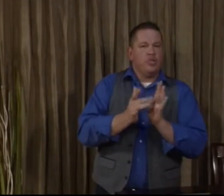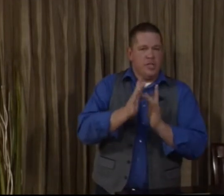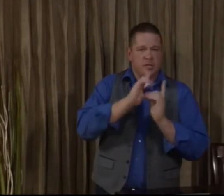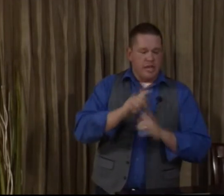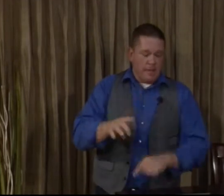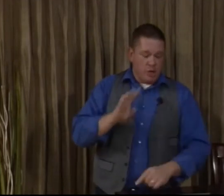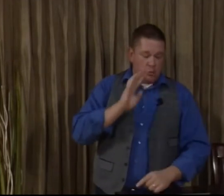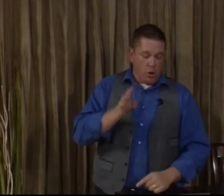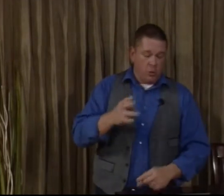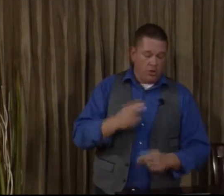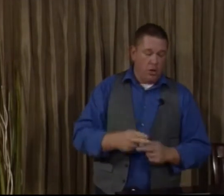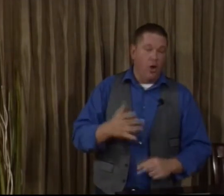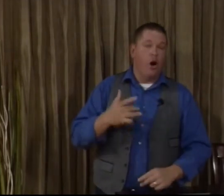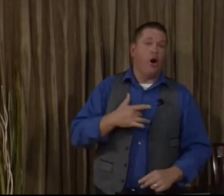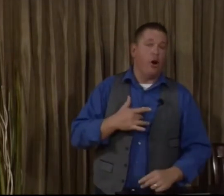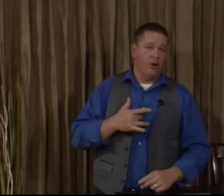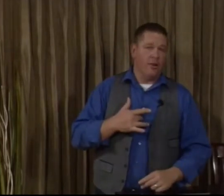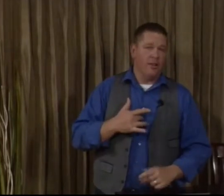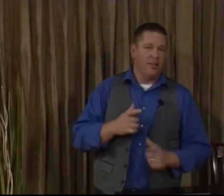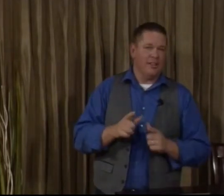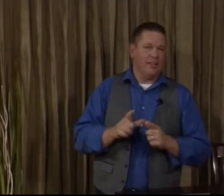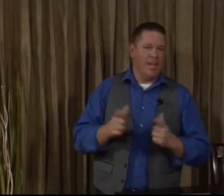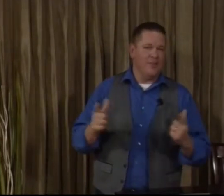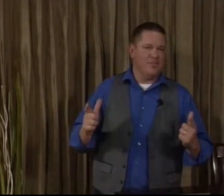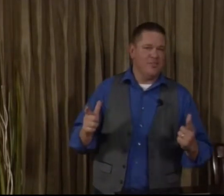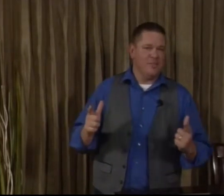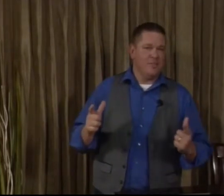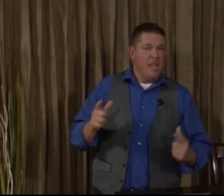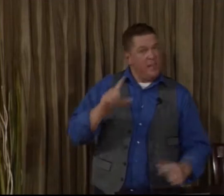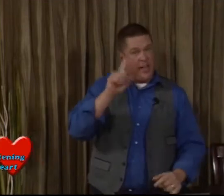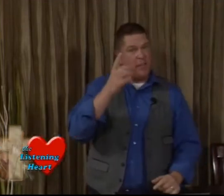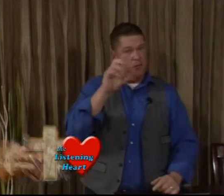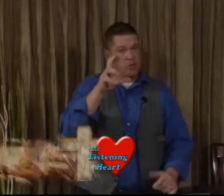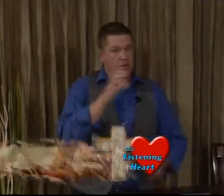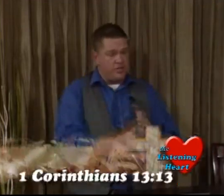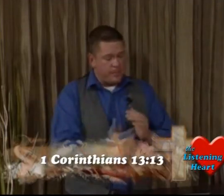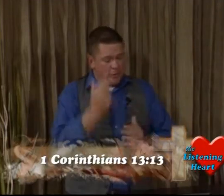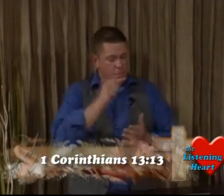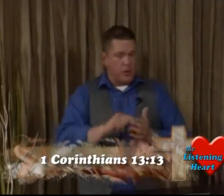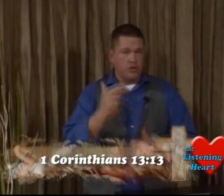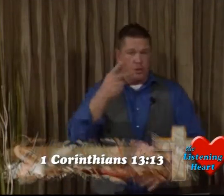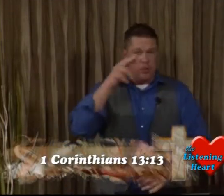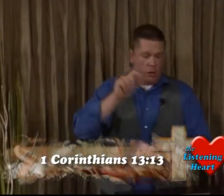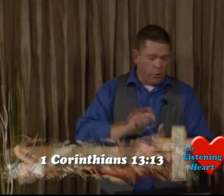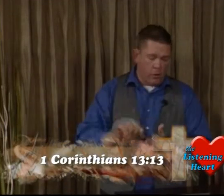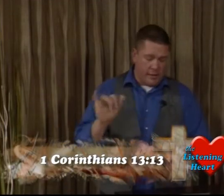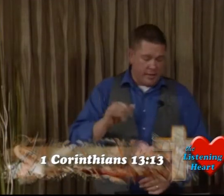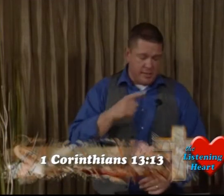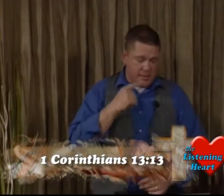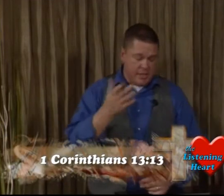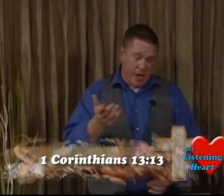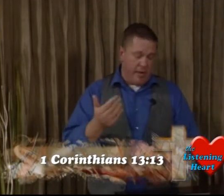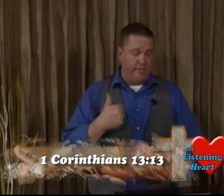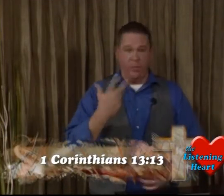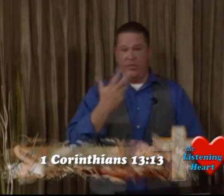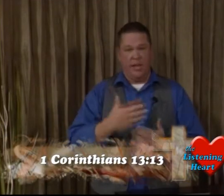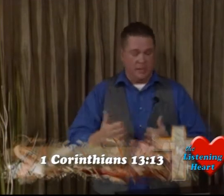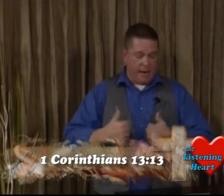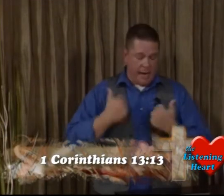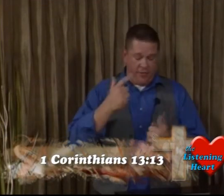when Jesus came, he spoke what's called heart language. In fact, in 1 Corinthians chapter 13, verse 13, Paul wrote it like this. He says, now we have three things. Abideth